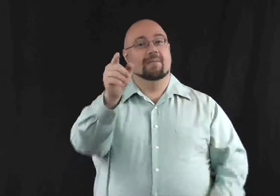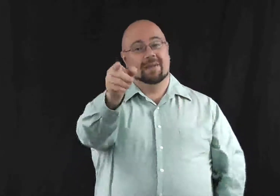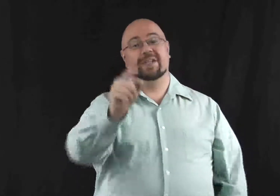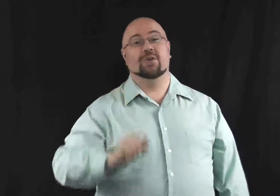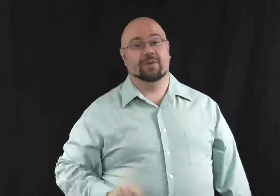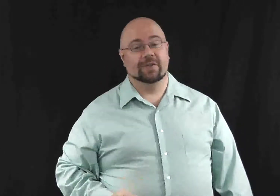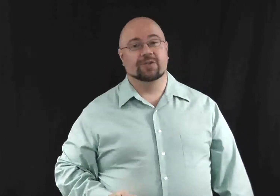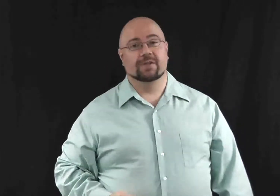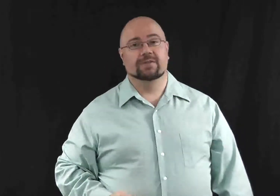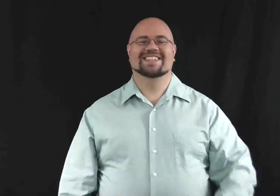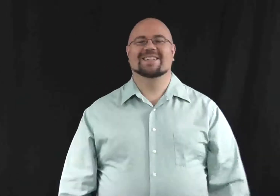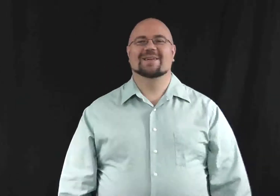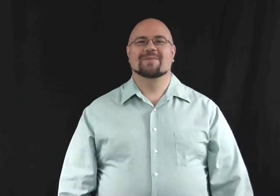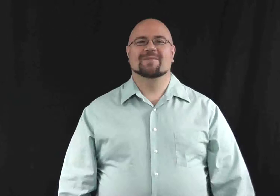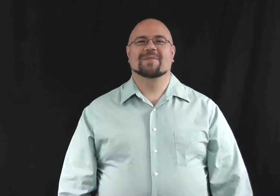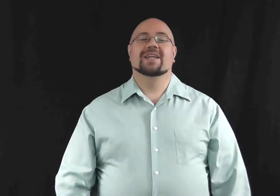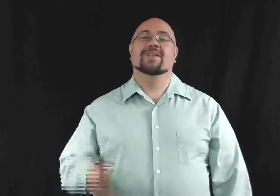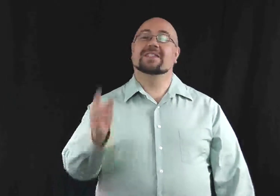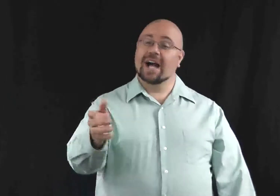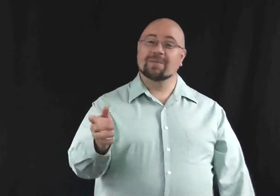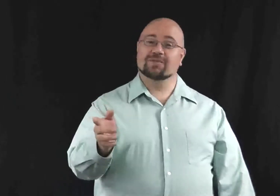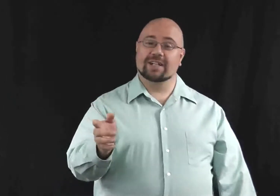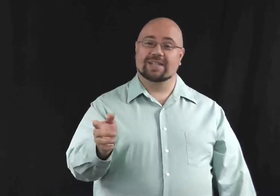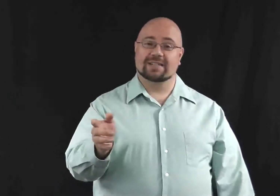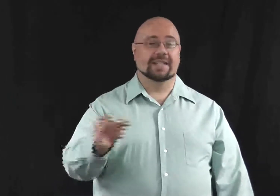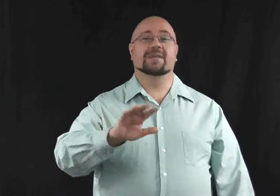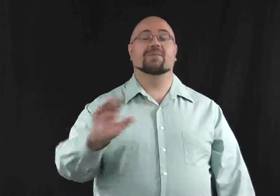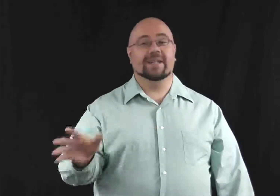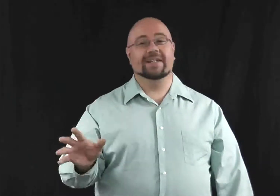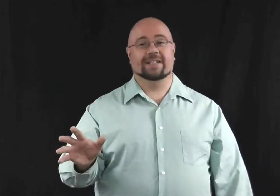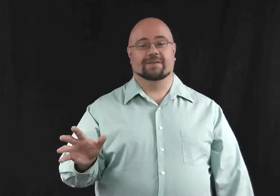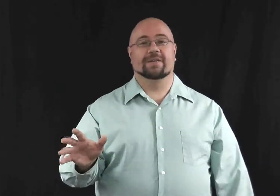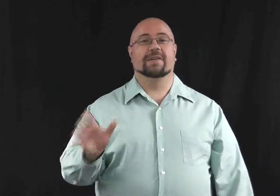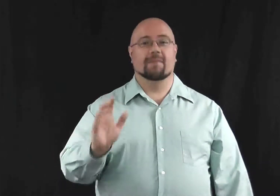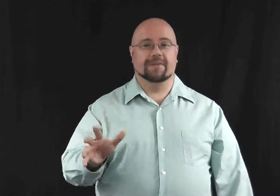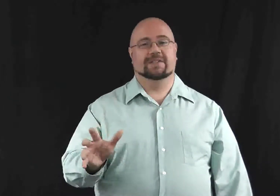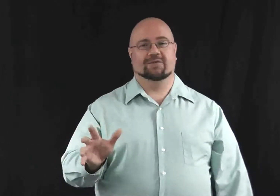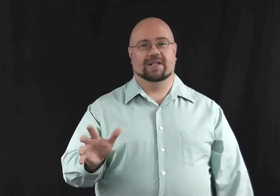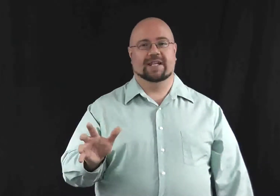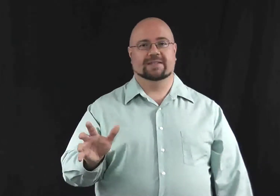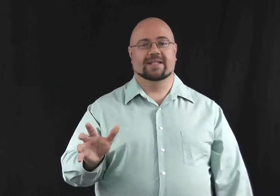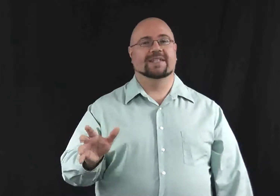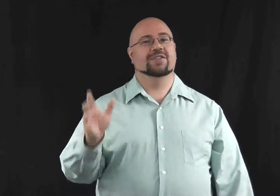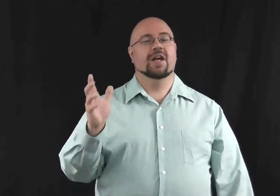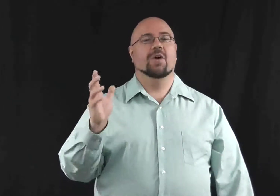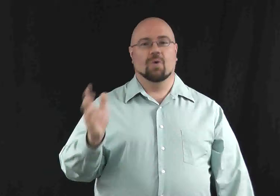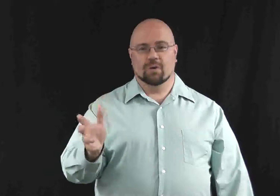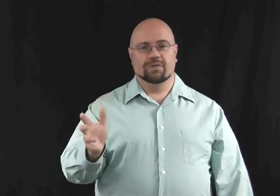be in your future. The type of drug testing is completely different than the methods of drug testing such as oral fluid,